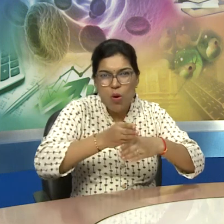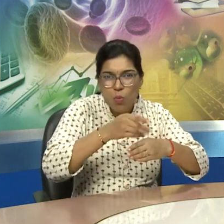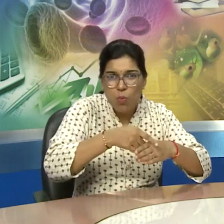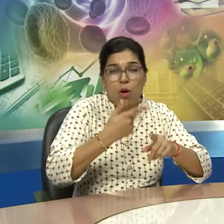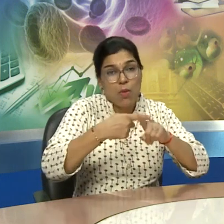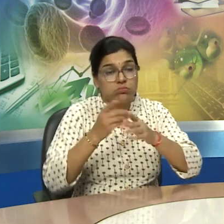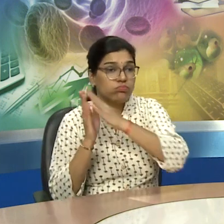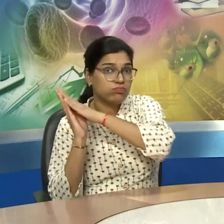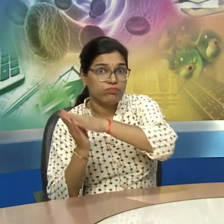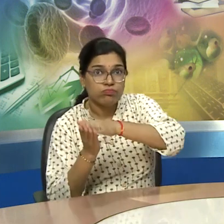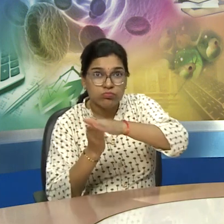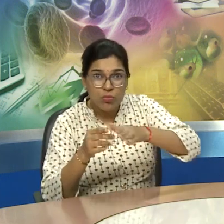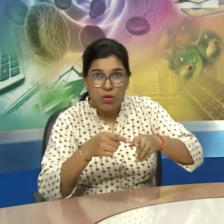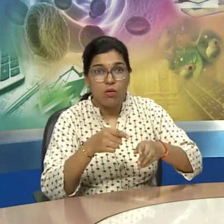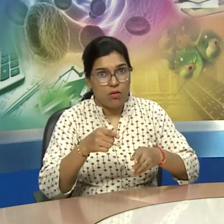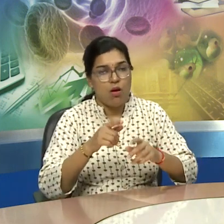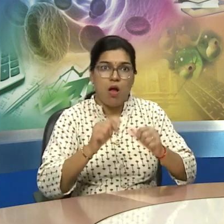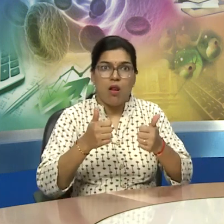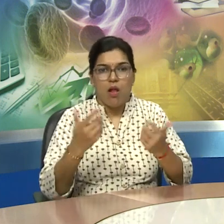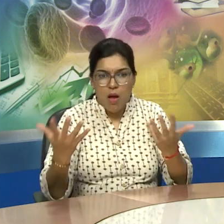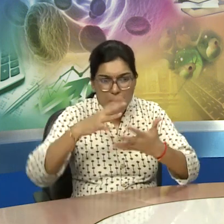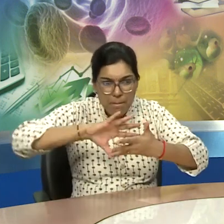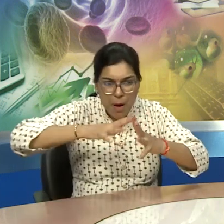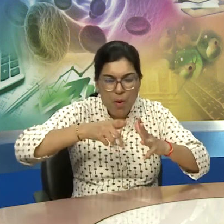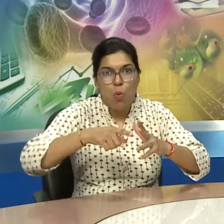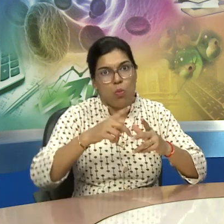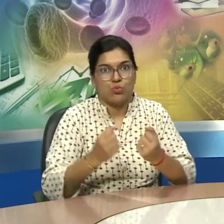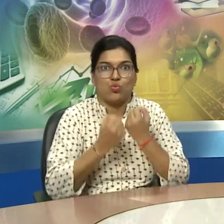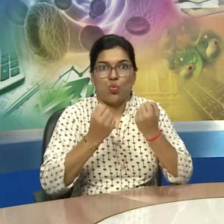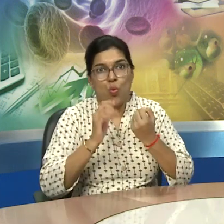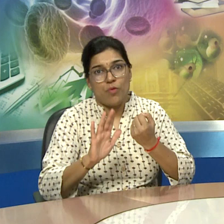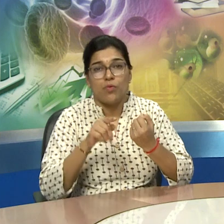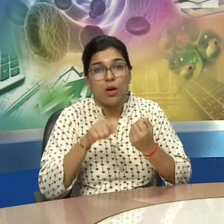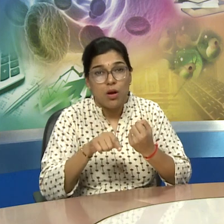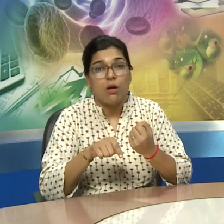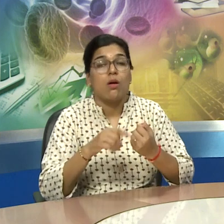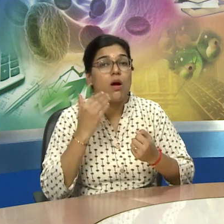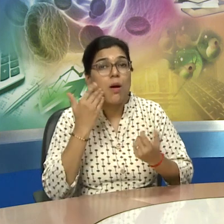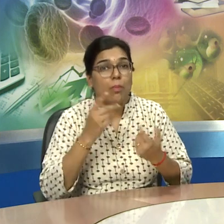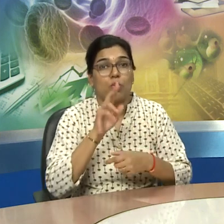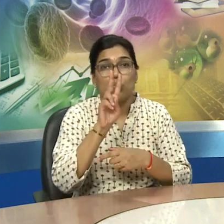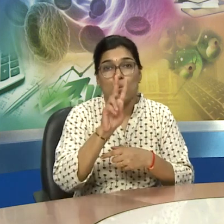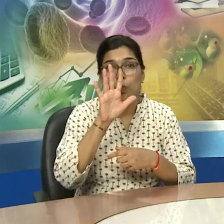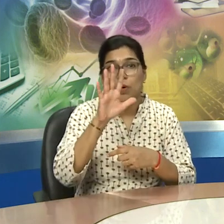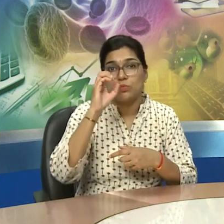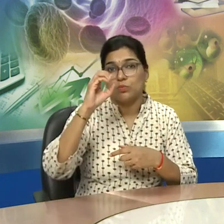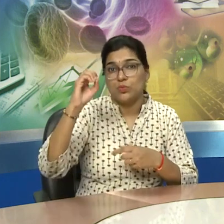and by 2500 bc we know bc is a timeline before christ